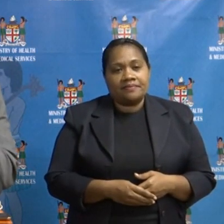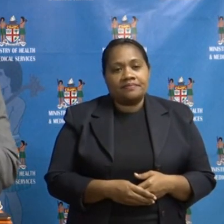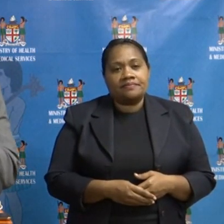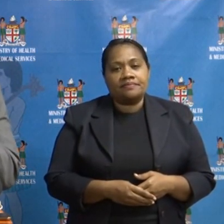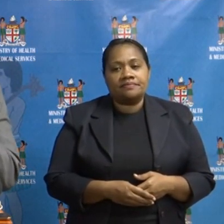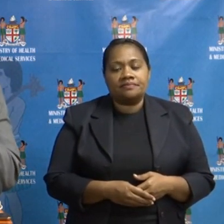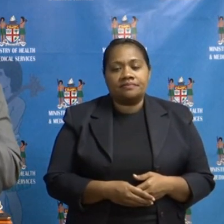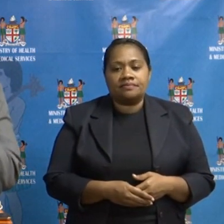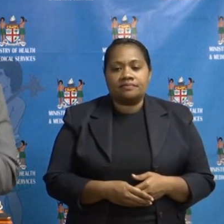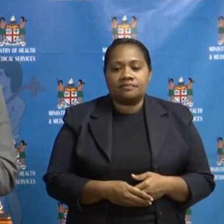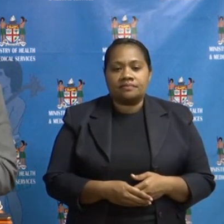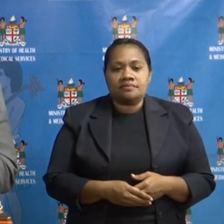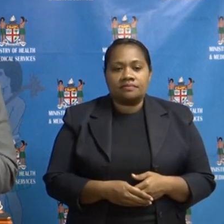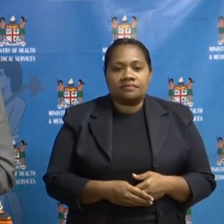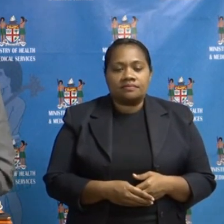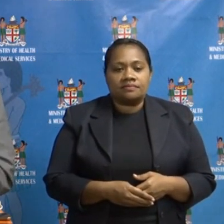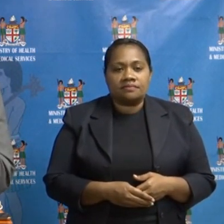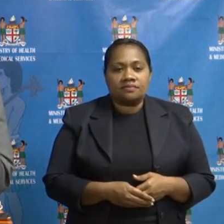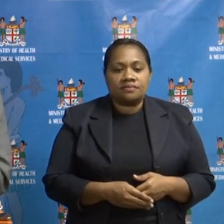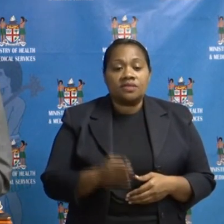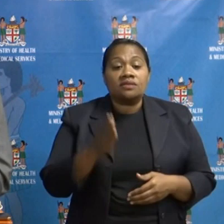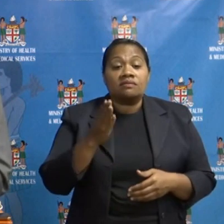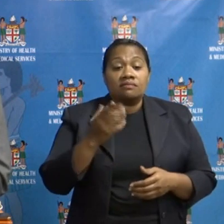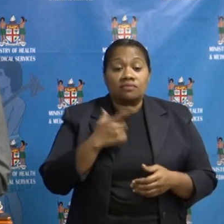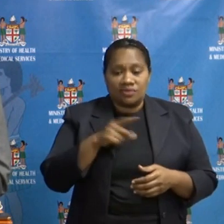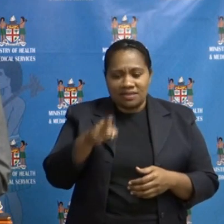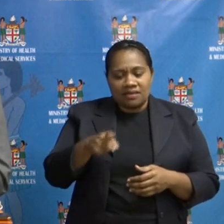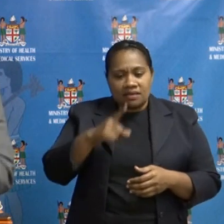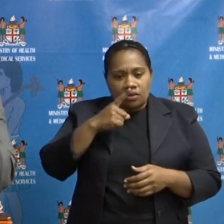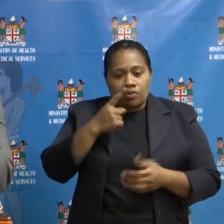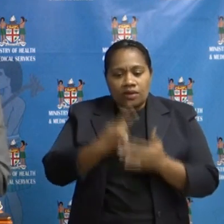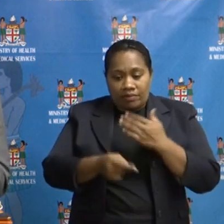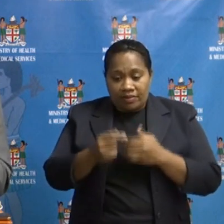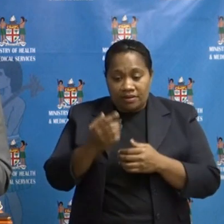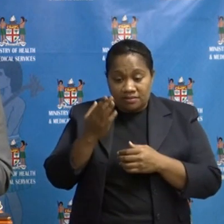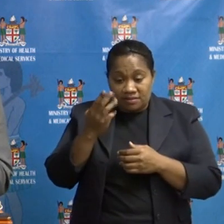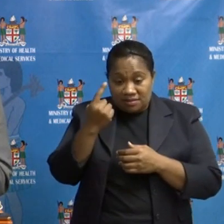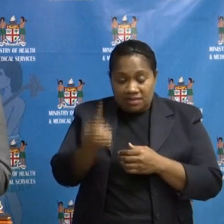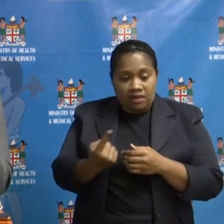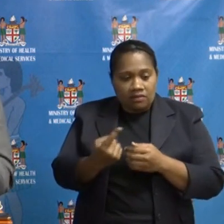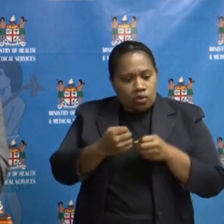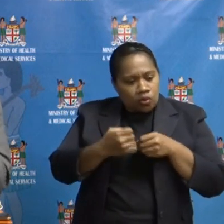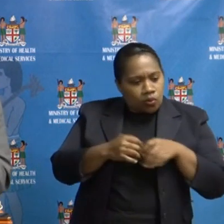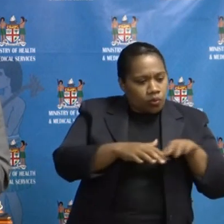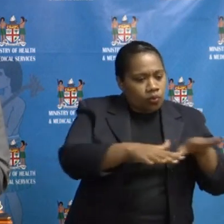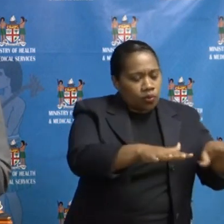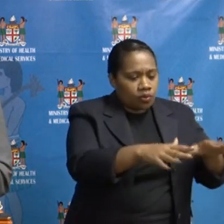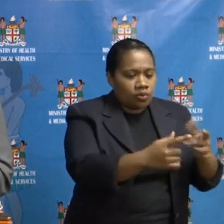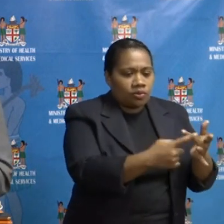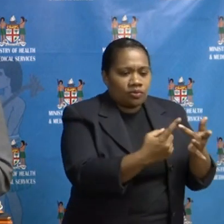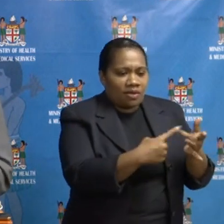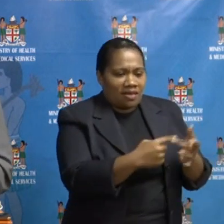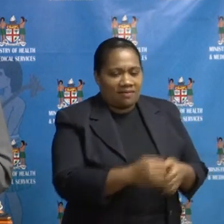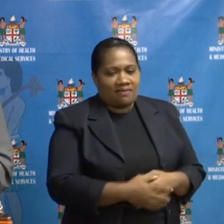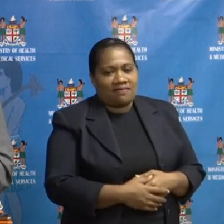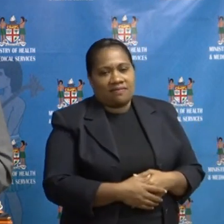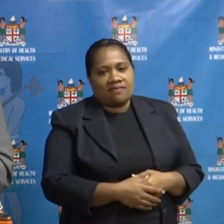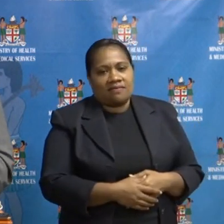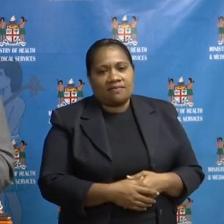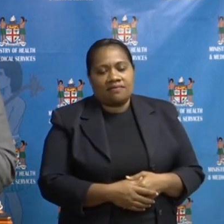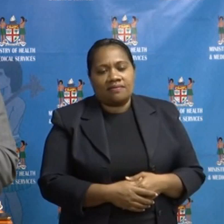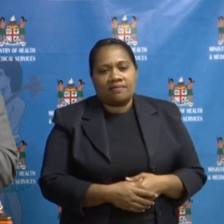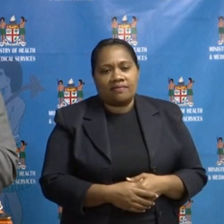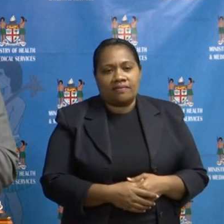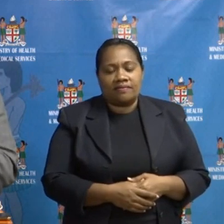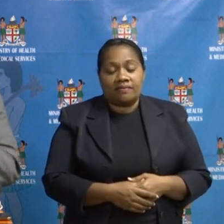was able to transmit it to somebody else. It had to have harbored for a few days and then transmit. The